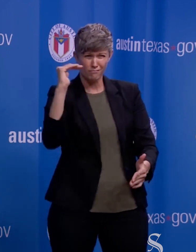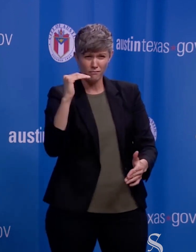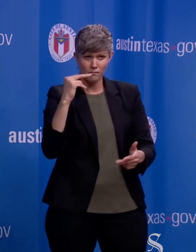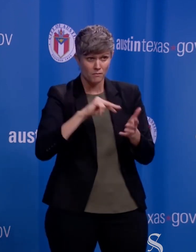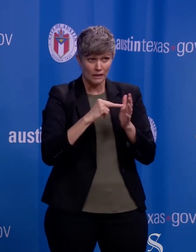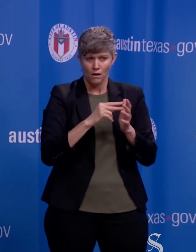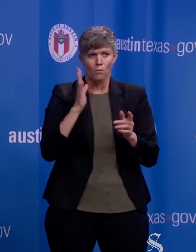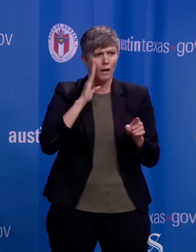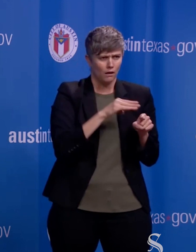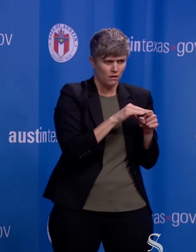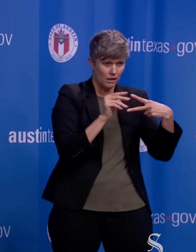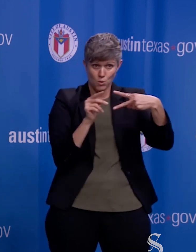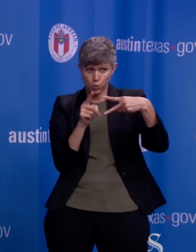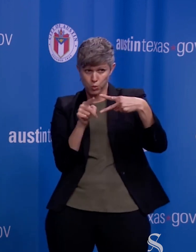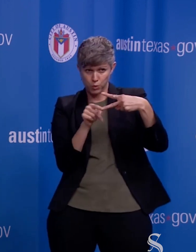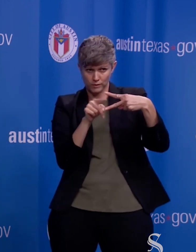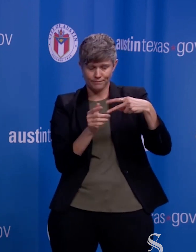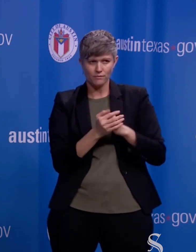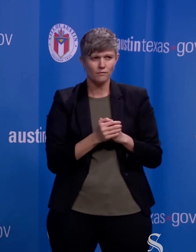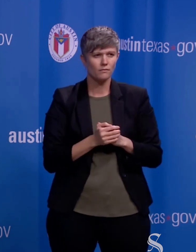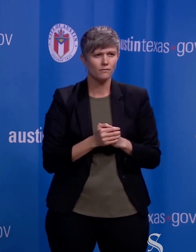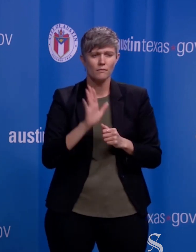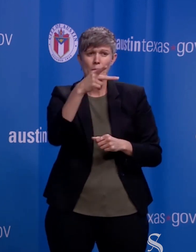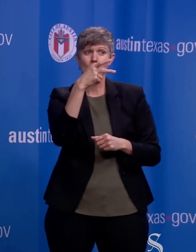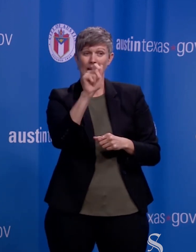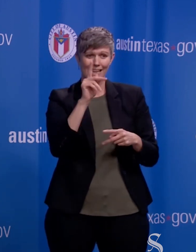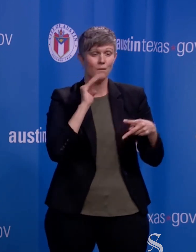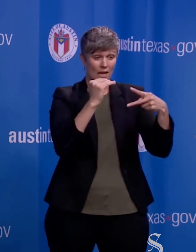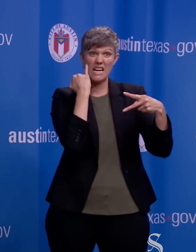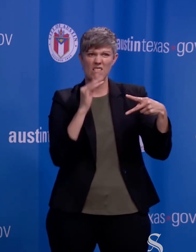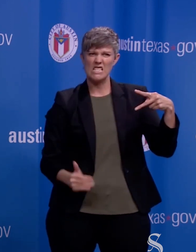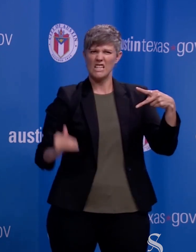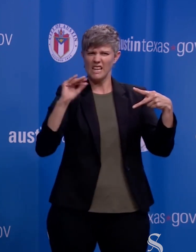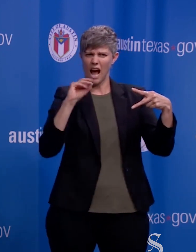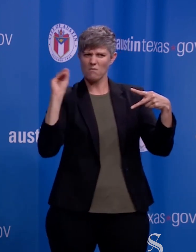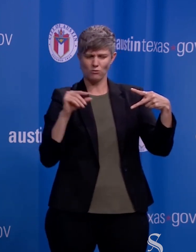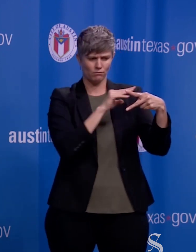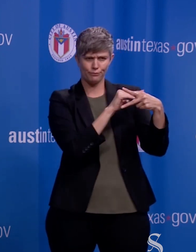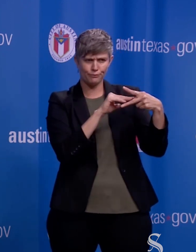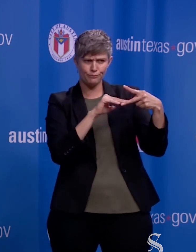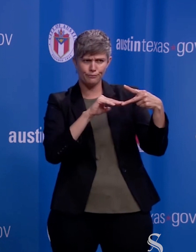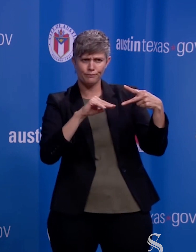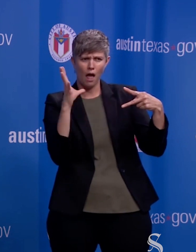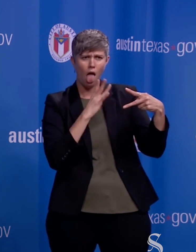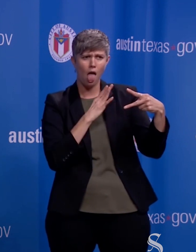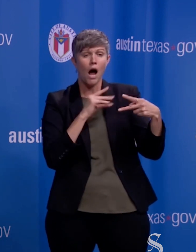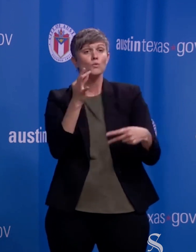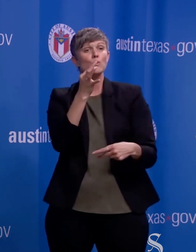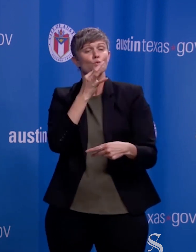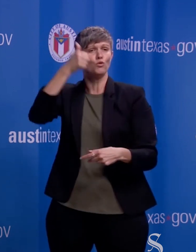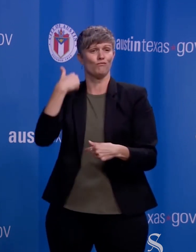see two things. The first is that the peak is much lower and the second that it's pushed back in time so we have more time to be able to